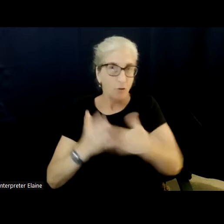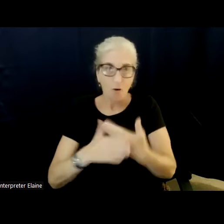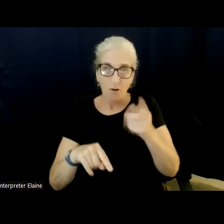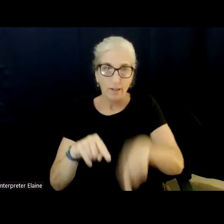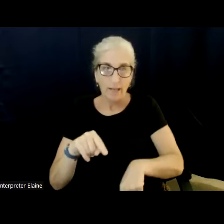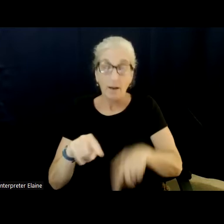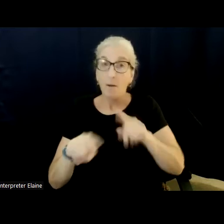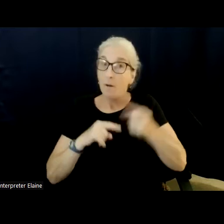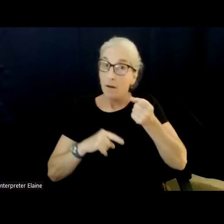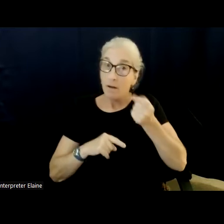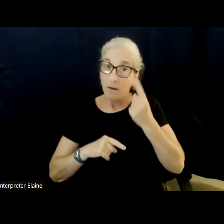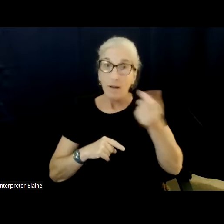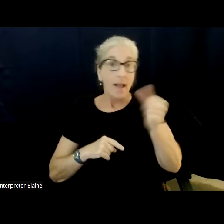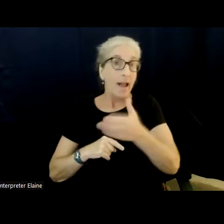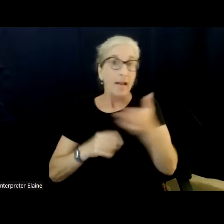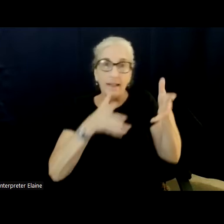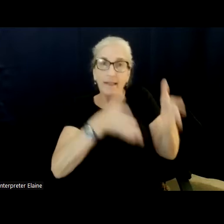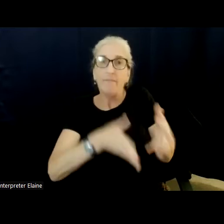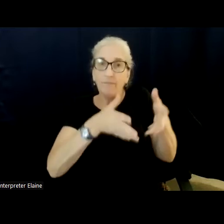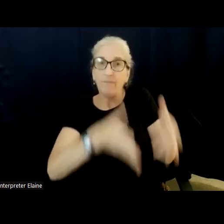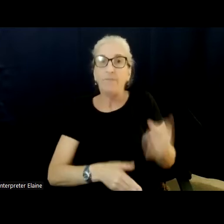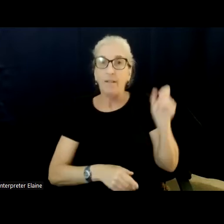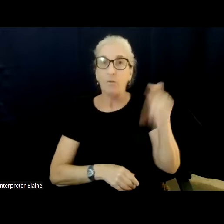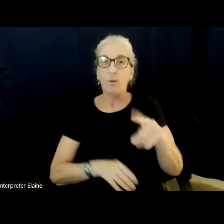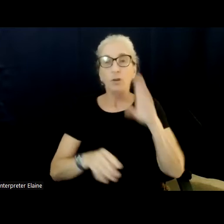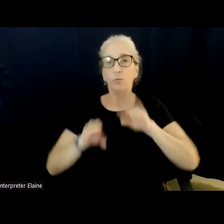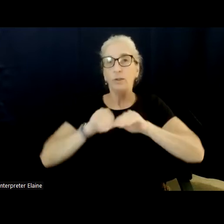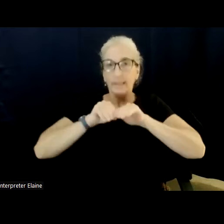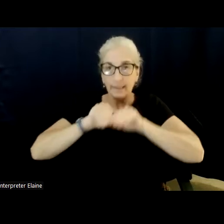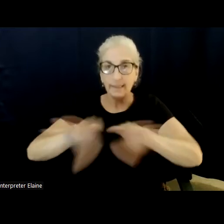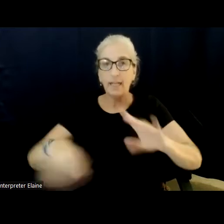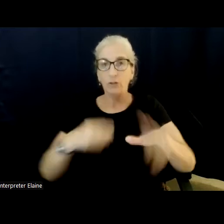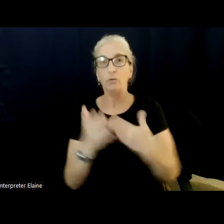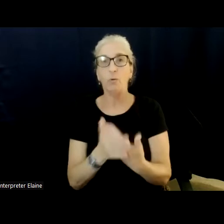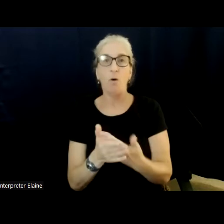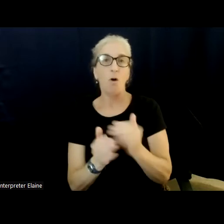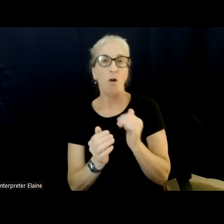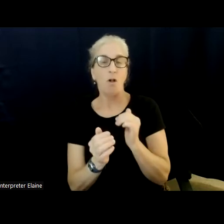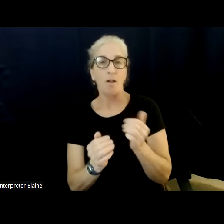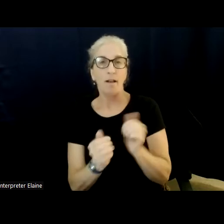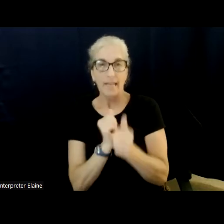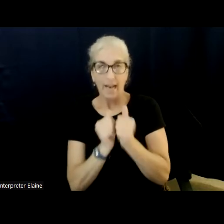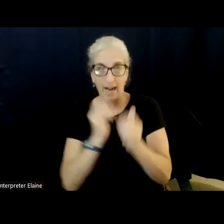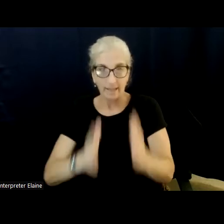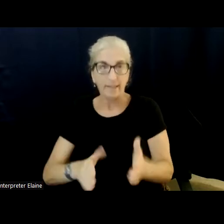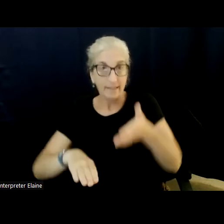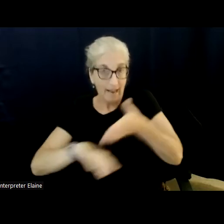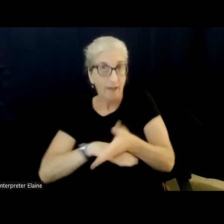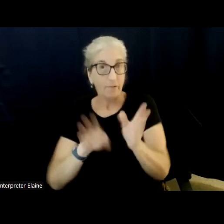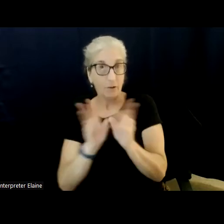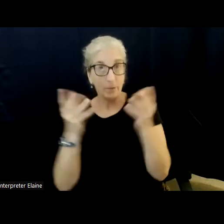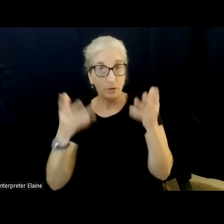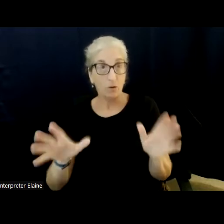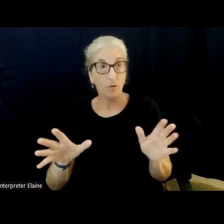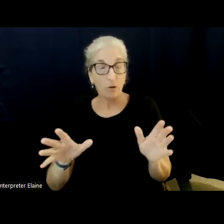send any unasked questions to every candidate after the fact. You won't be able to hear them answer them, but they will certainly know the stories